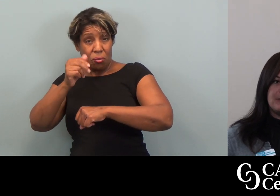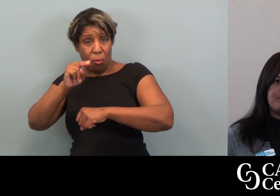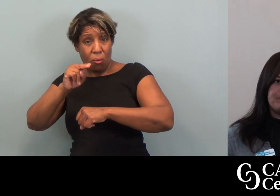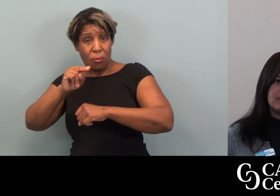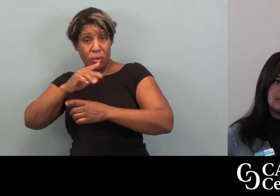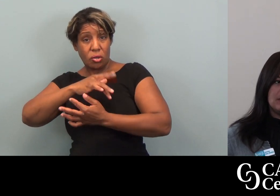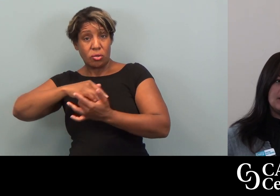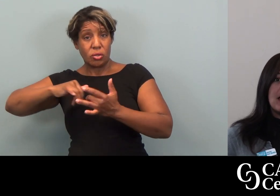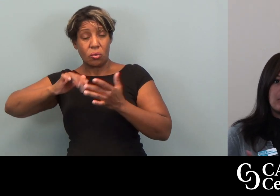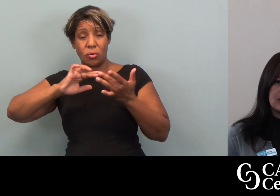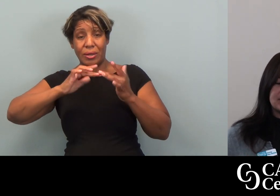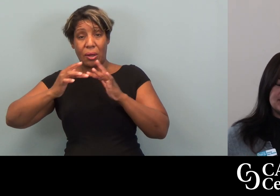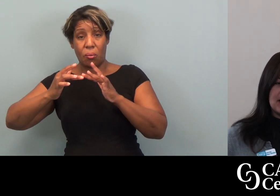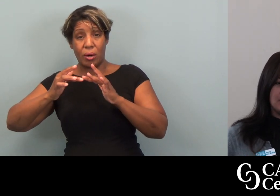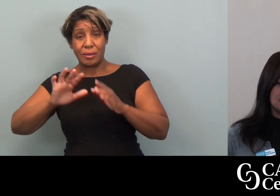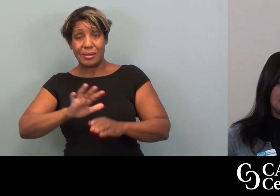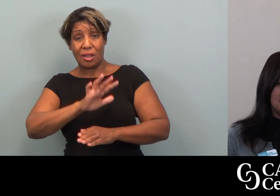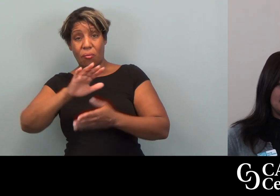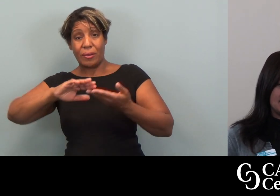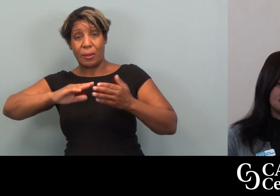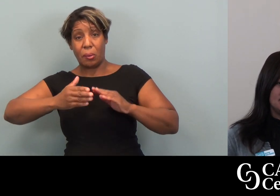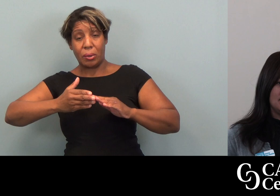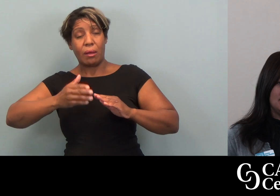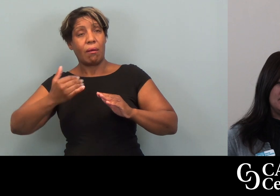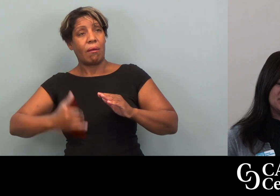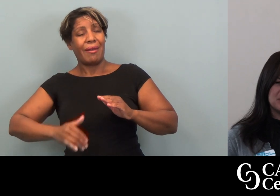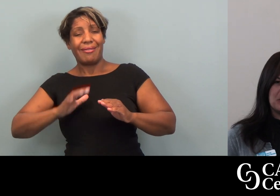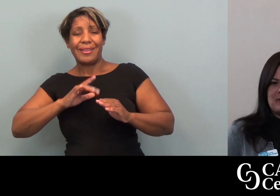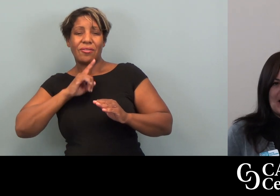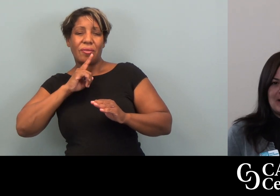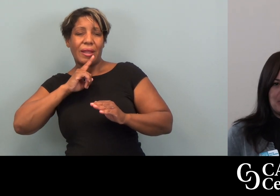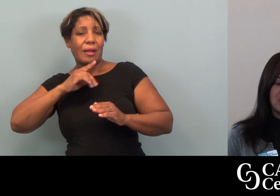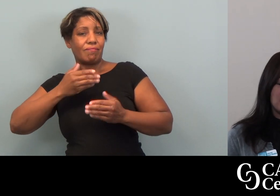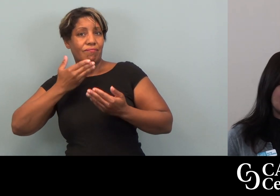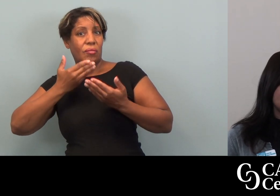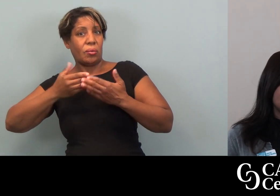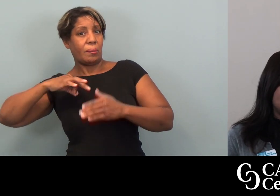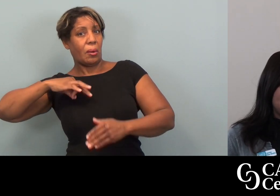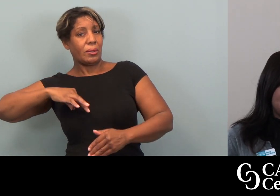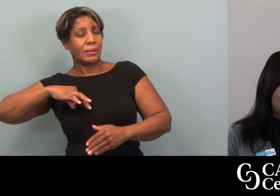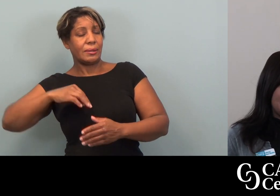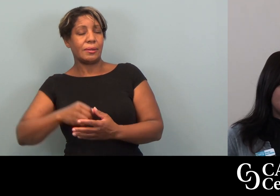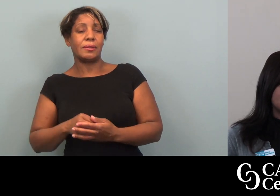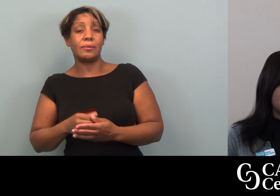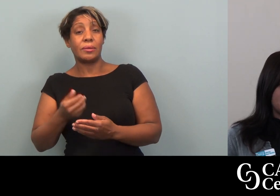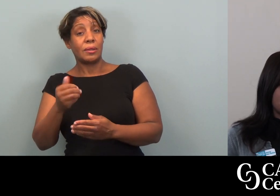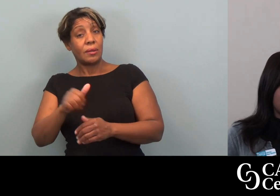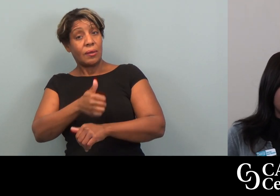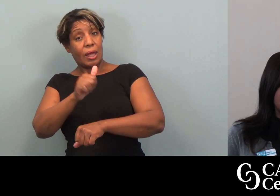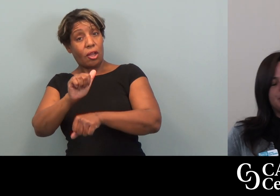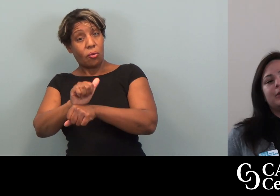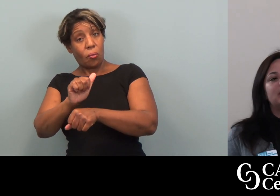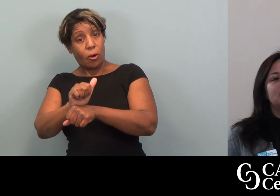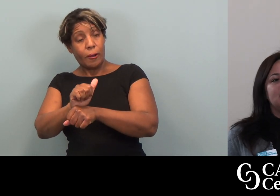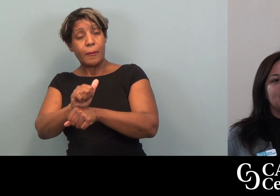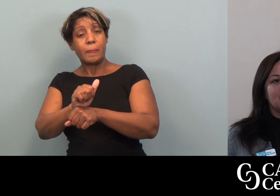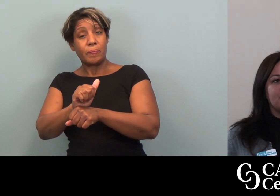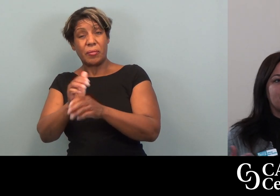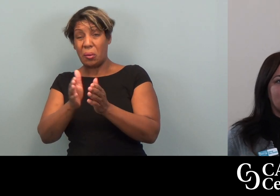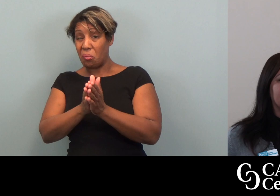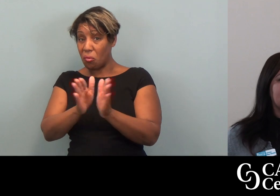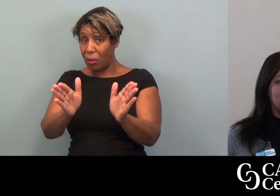networks in town. So I think that's just sort of an added bonus. Some of the other work we do